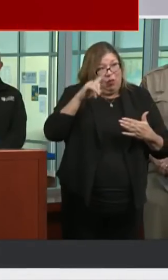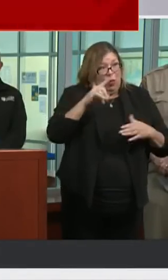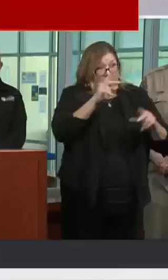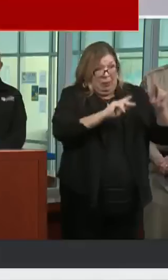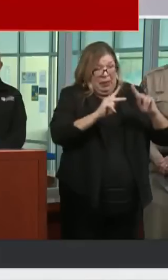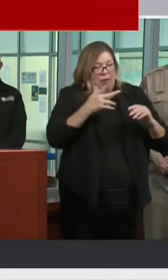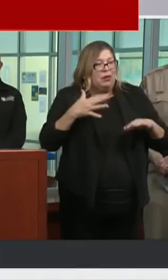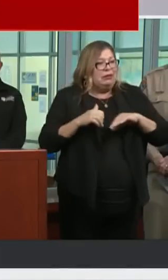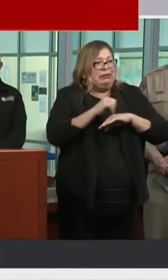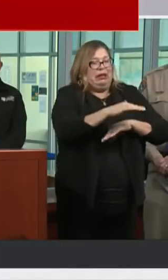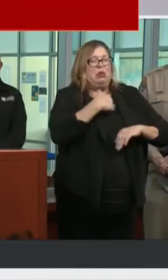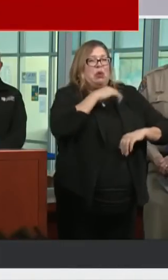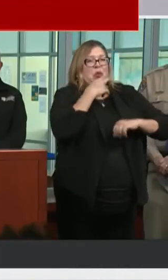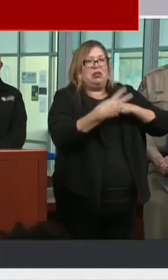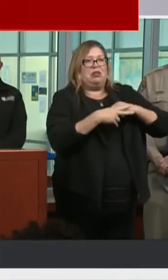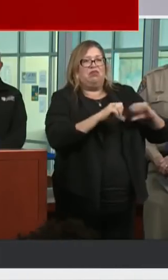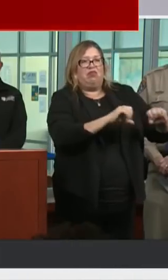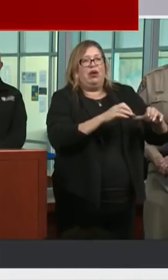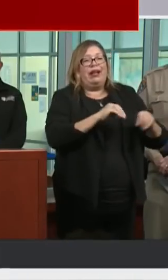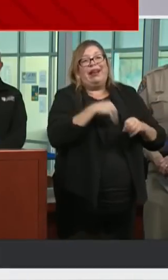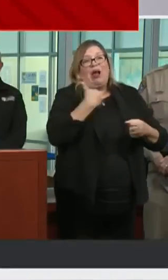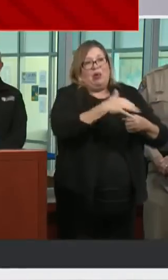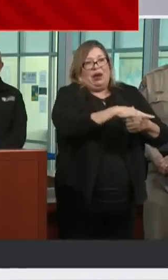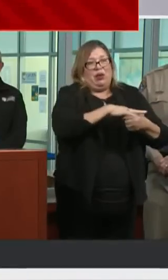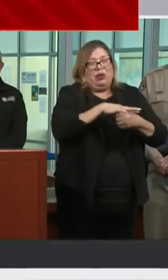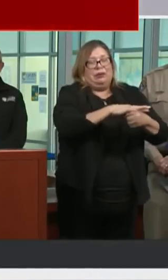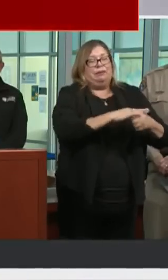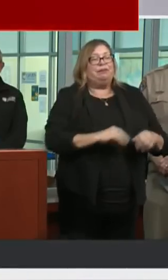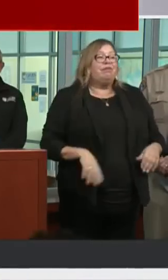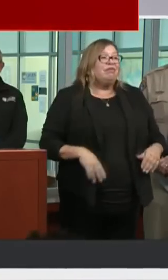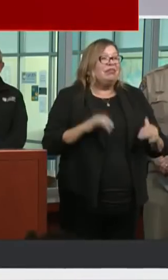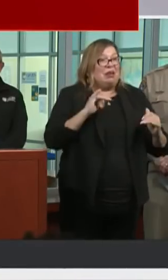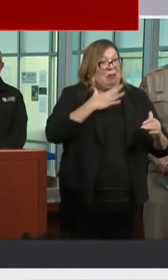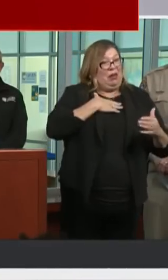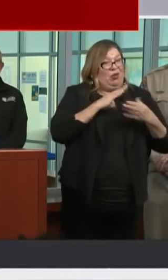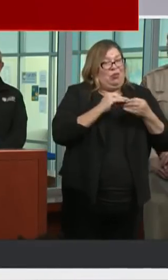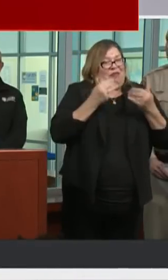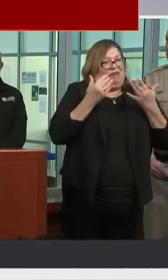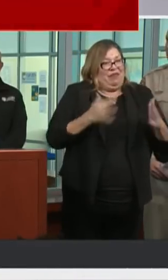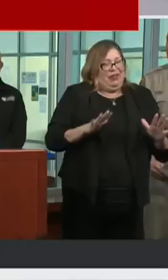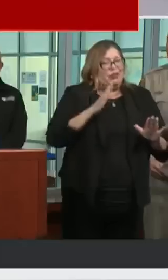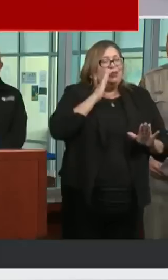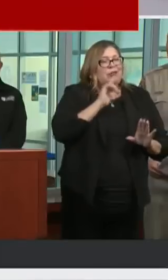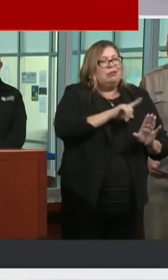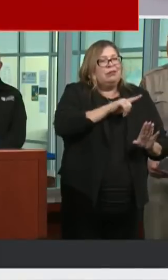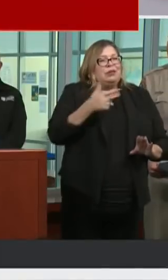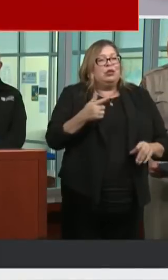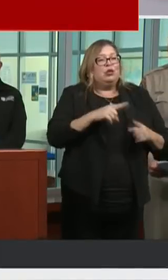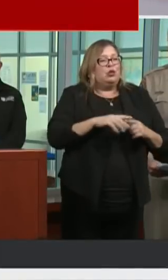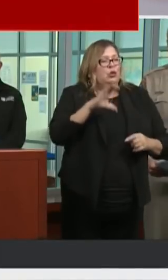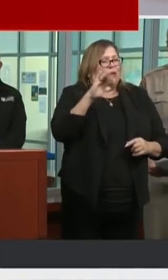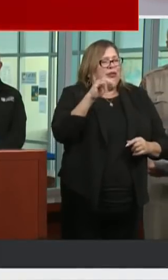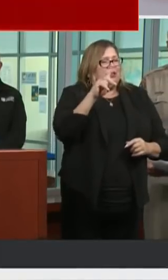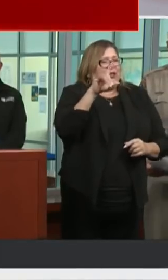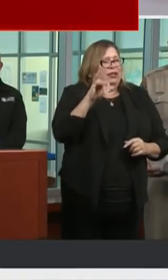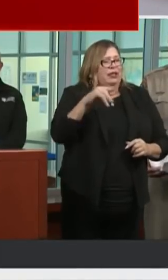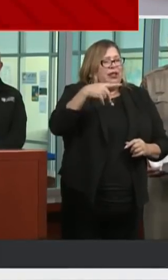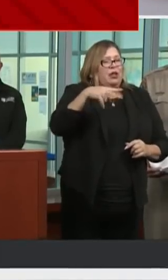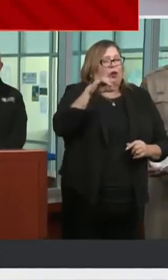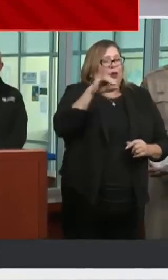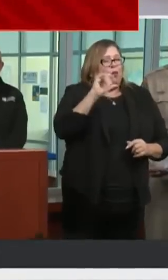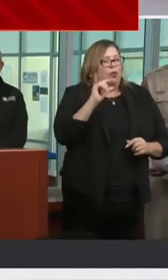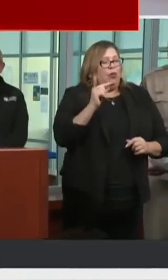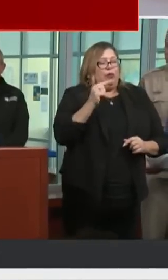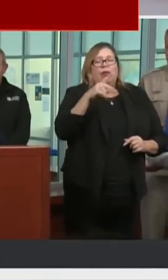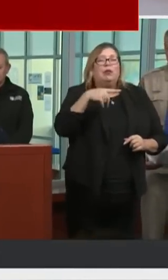people of Humboldt County. So with that, that concludes my comments. I'd like to turn it over to Cindy Pridmore of the California Geological Survey.